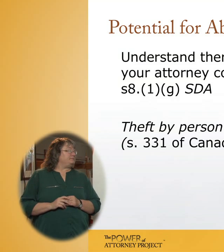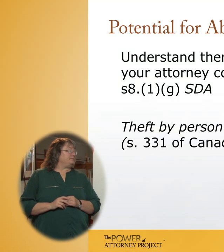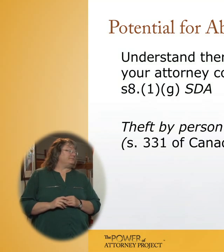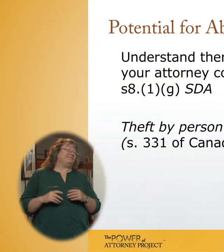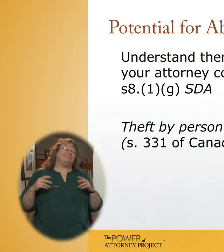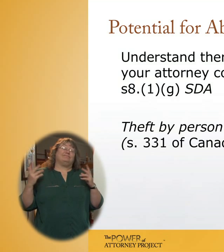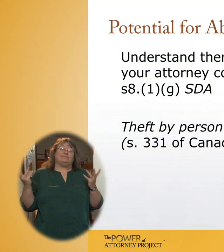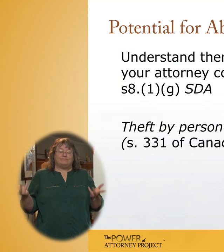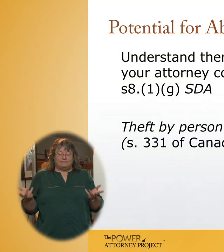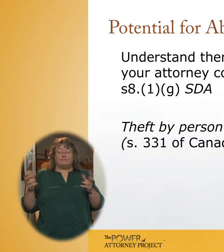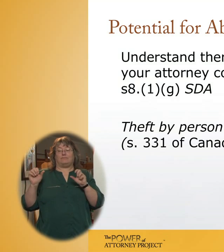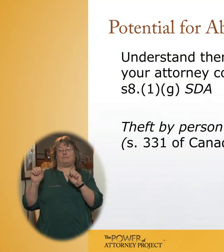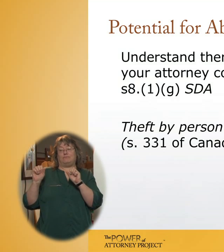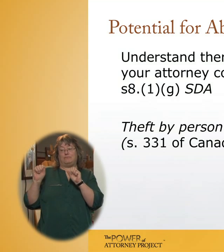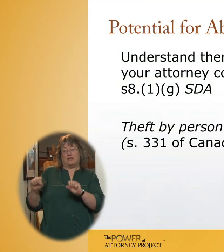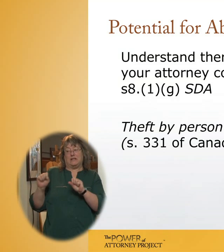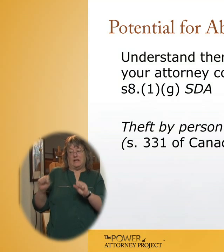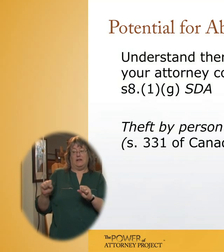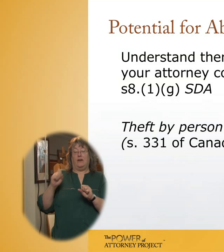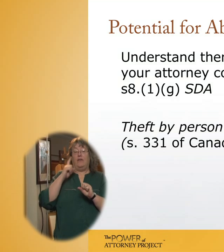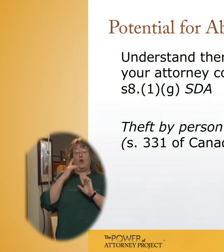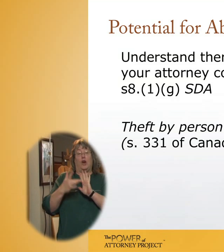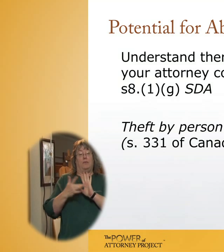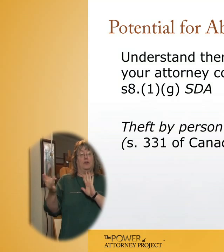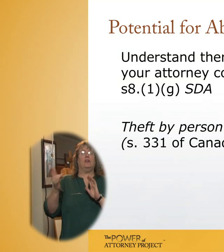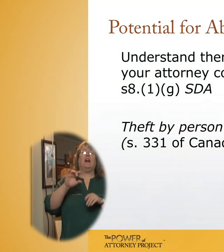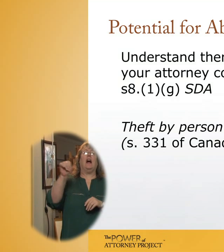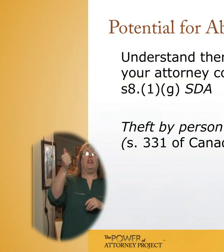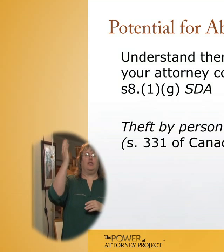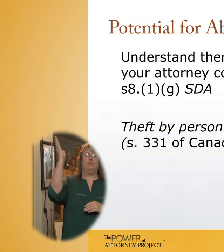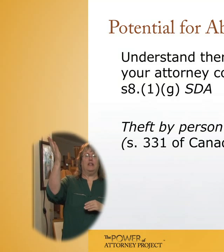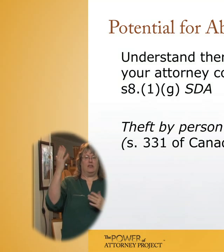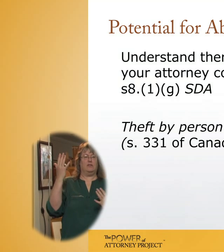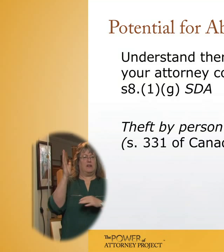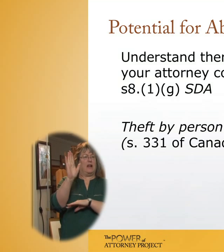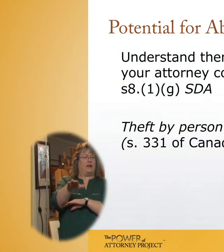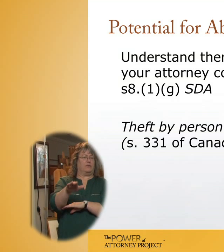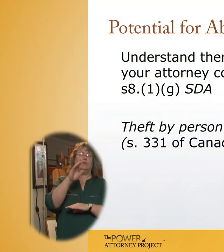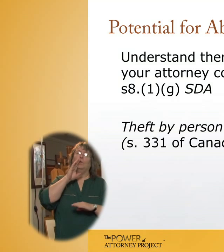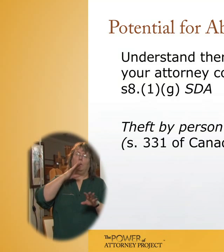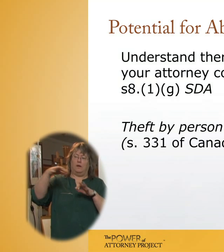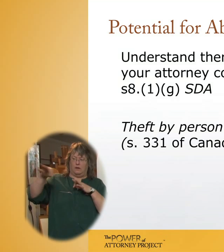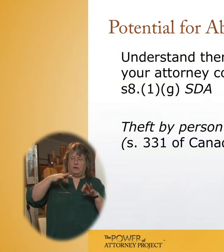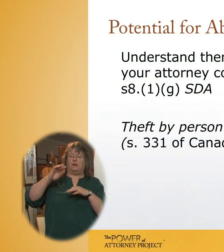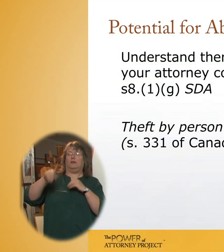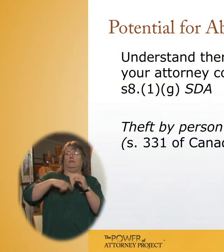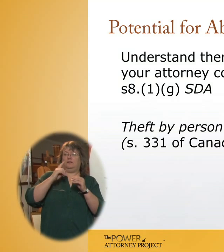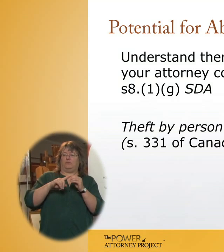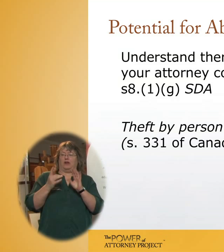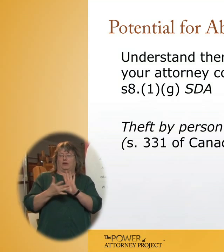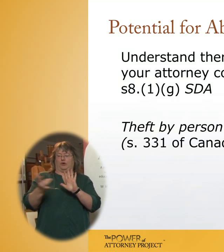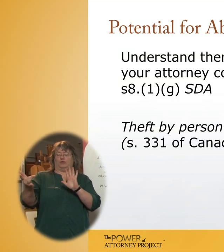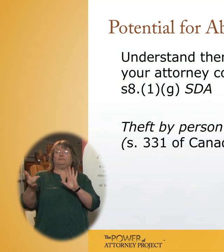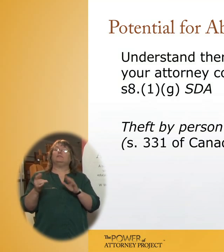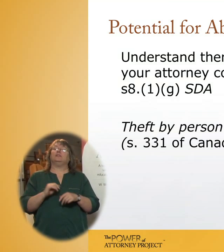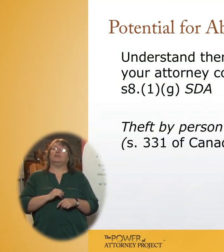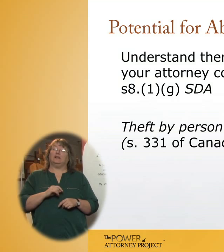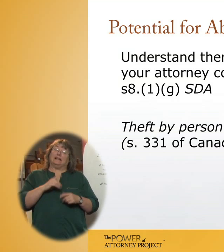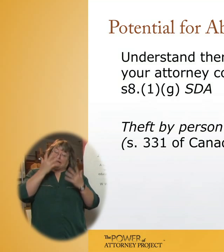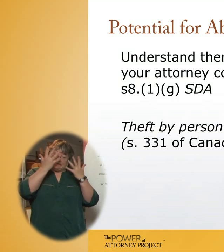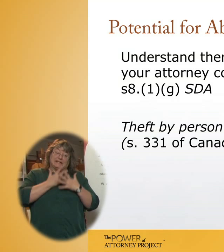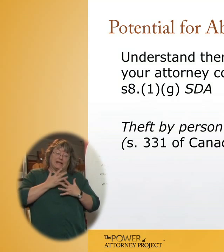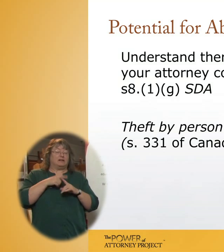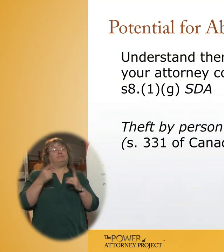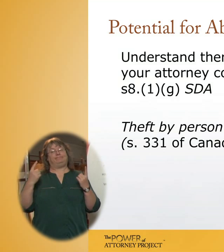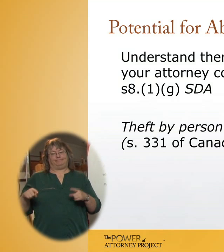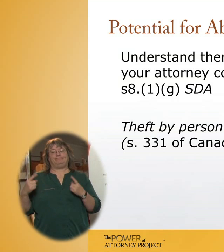for abuse is, and in fact some of the other speakers here today will be talking about that, it's very sad, but